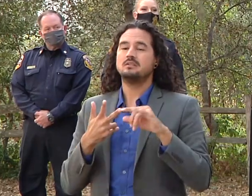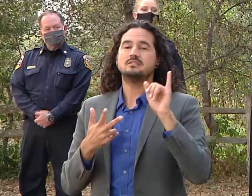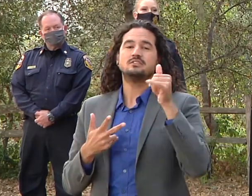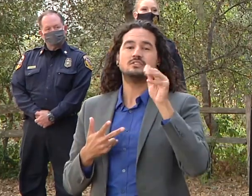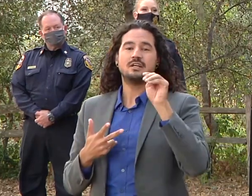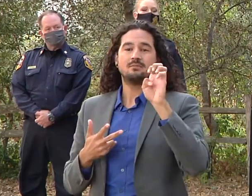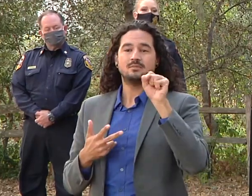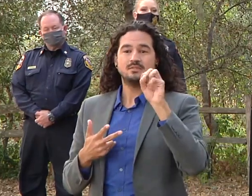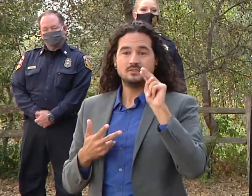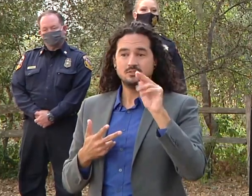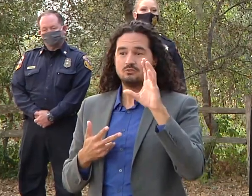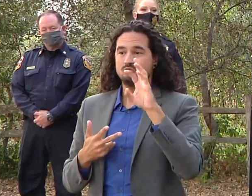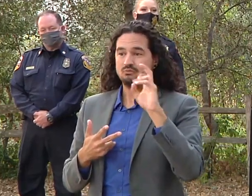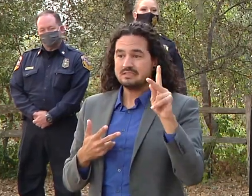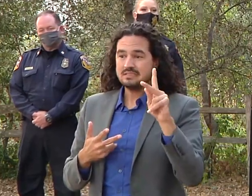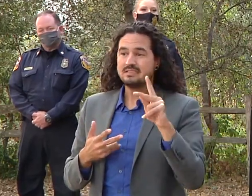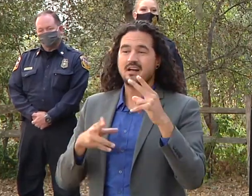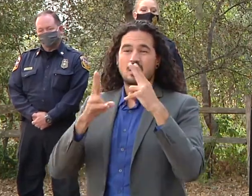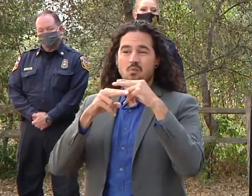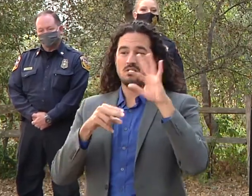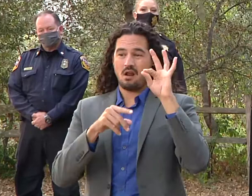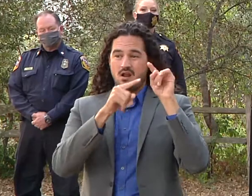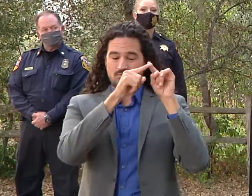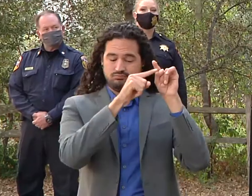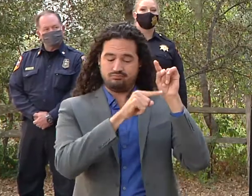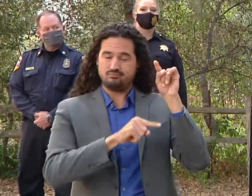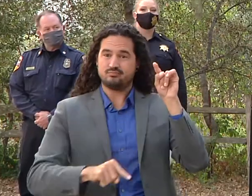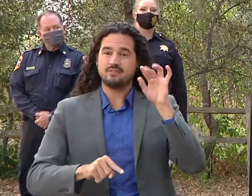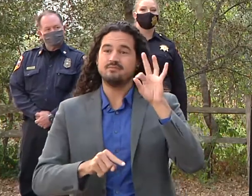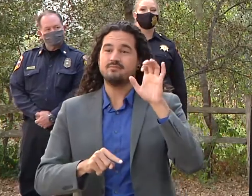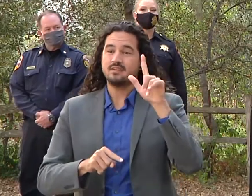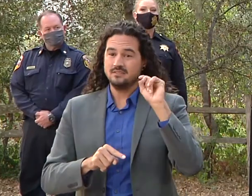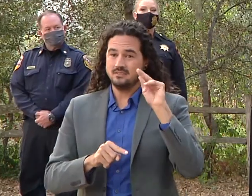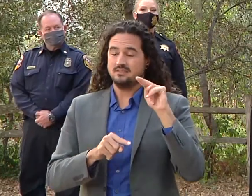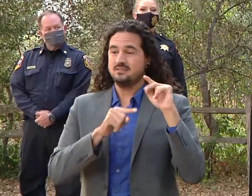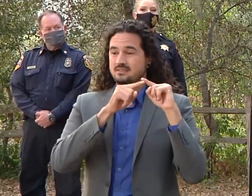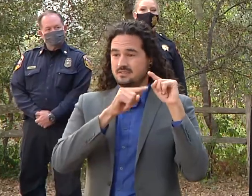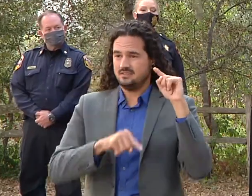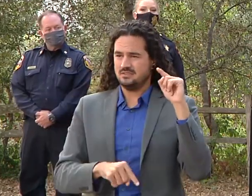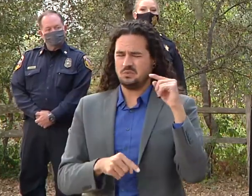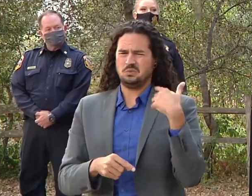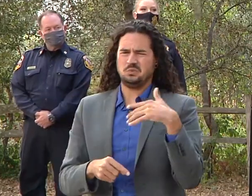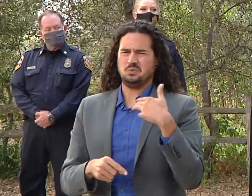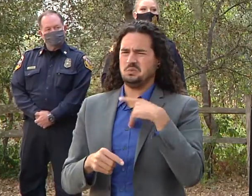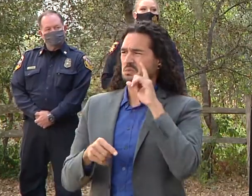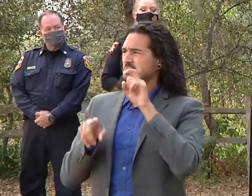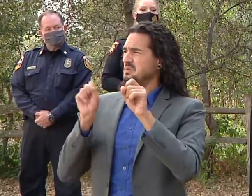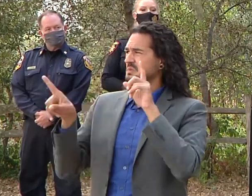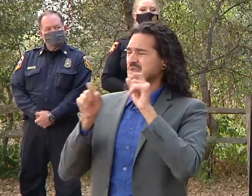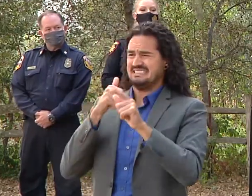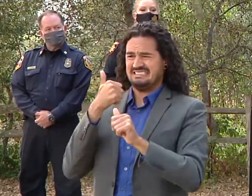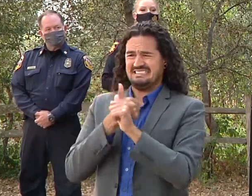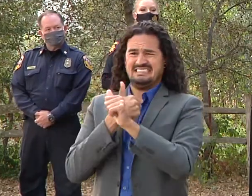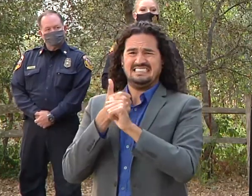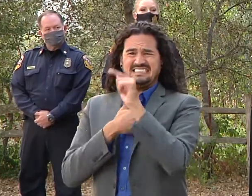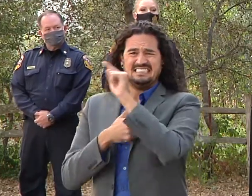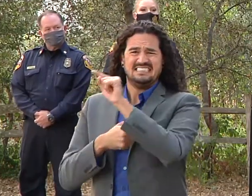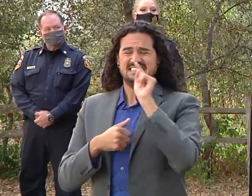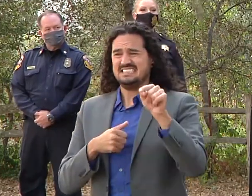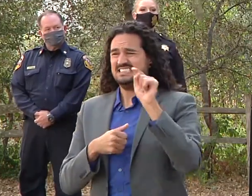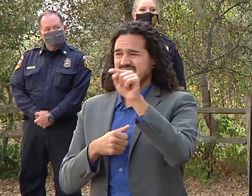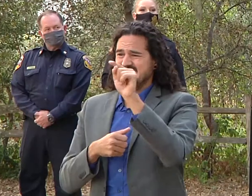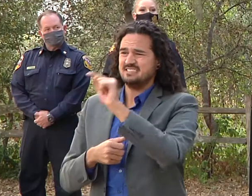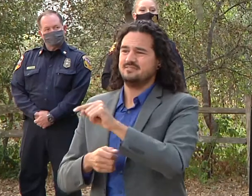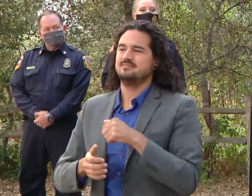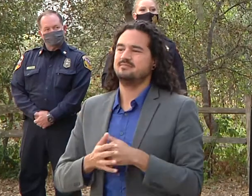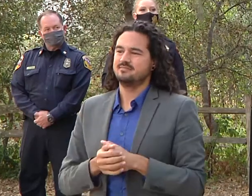that exist from falling trees there i mean the county i couldn't speak more highly of county roads and the timber companies